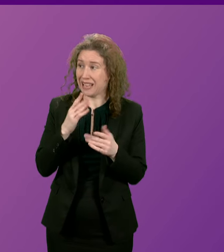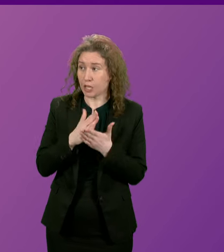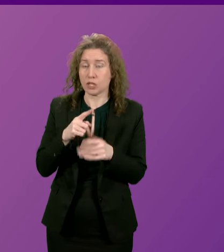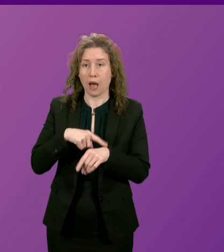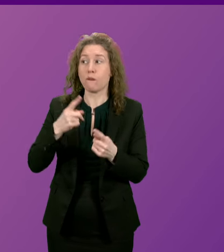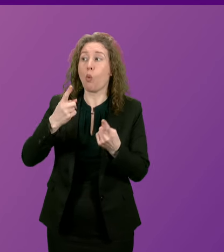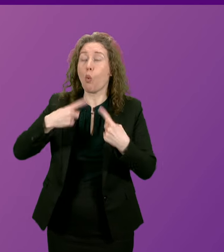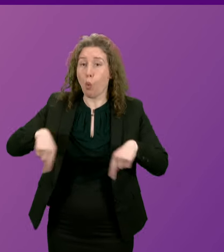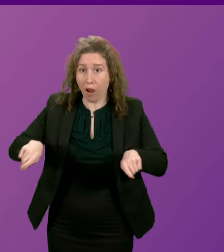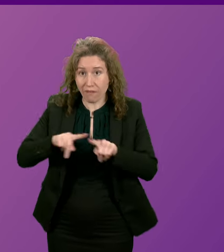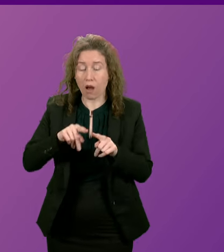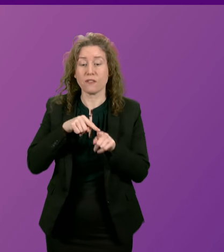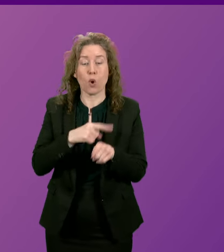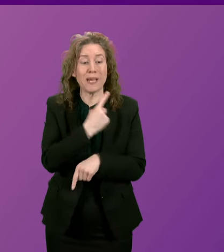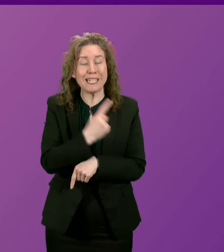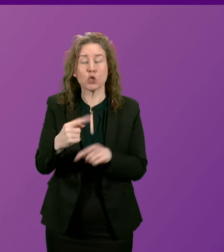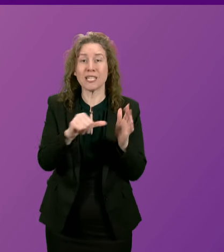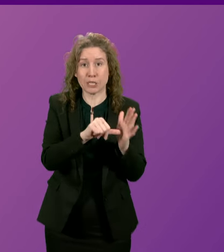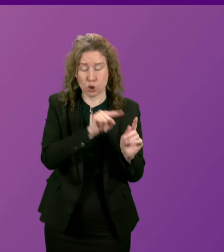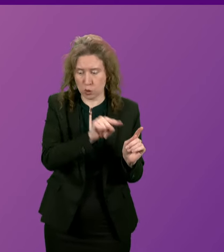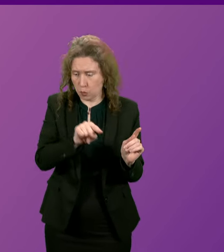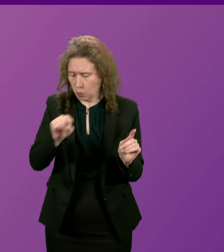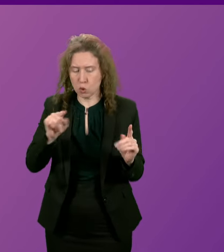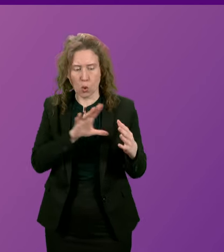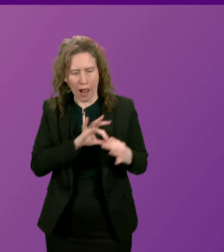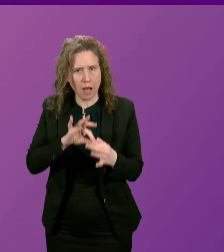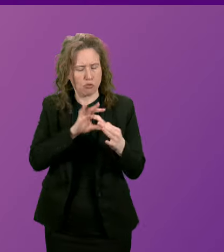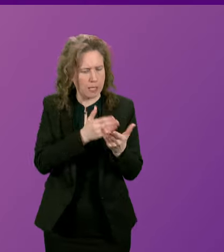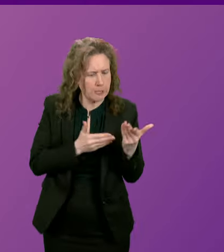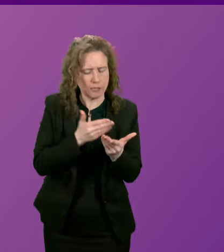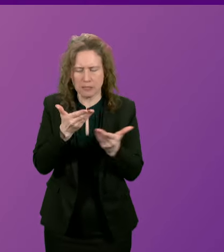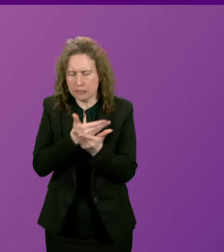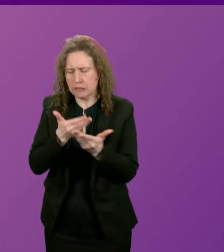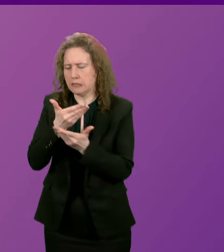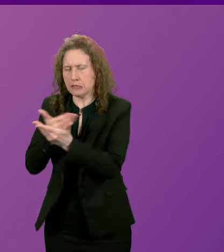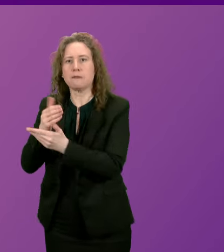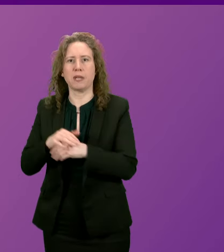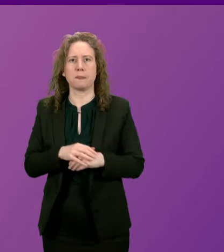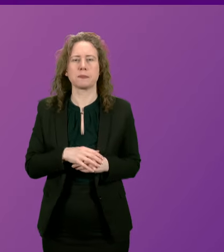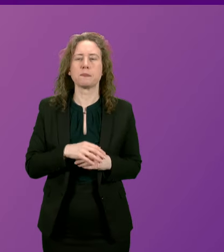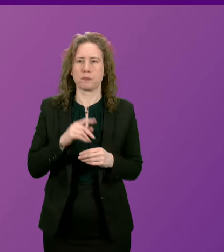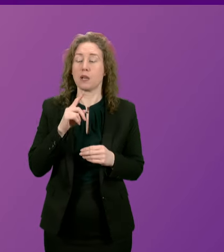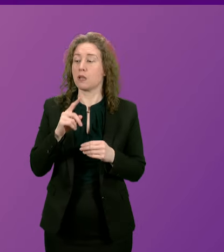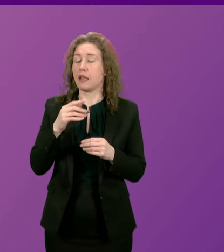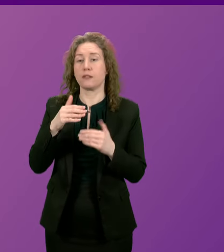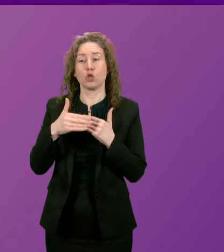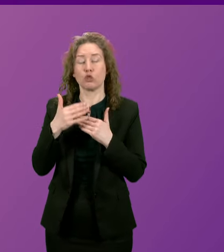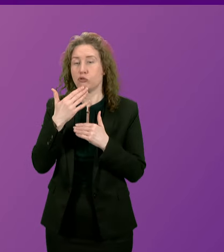of course on an issue-by-issue basis to make sure that we continue to collaborate and work closely together and I've got no doubt that the Greens will do that with whoever my success is.